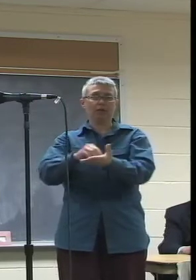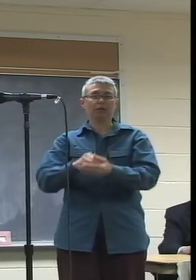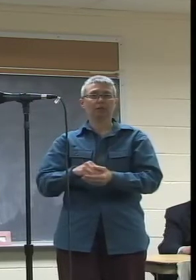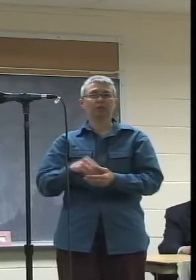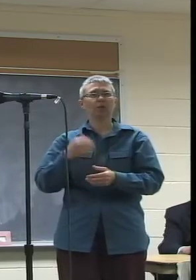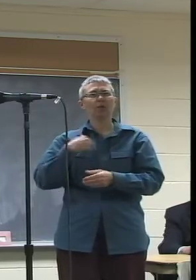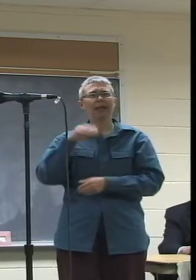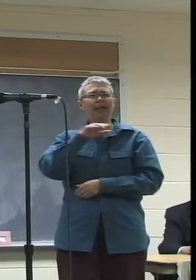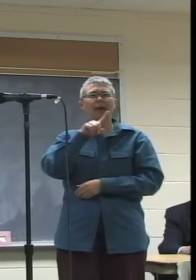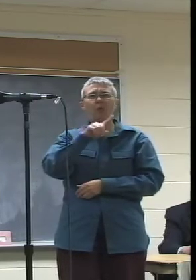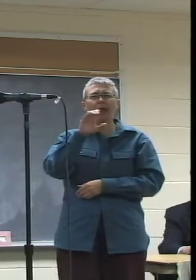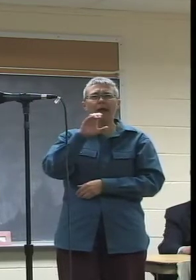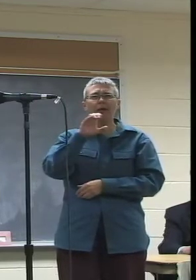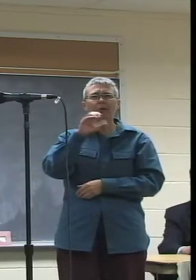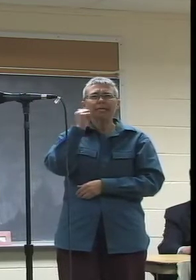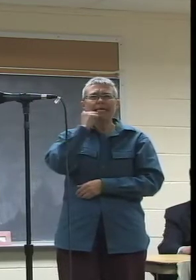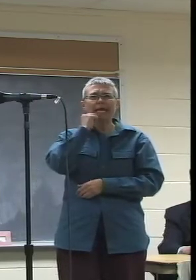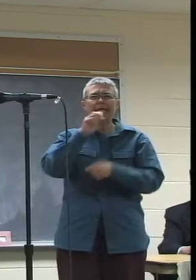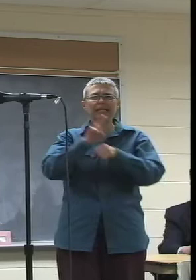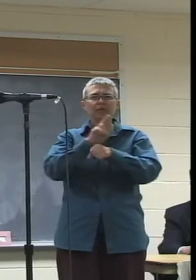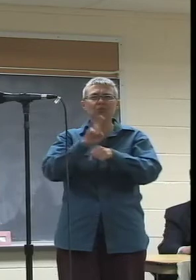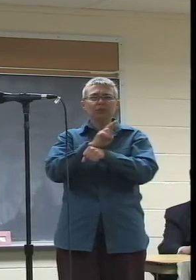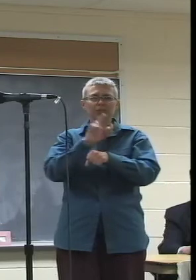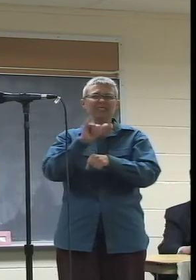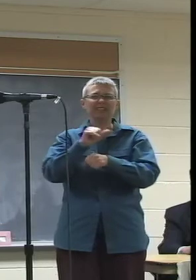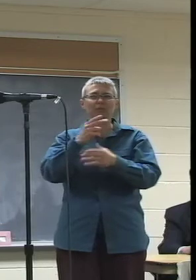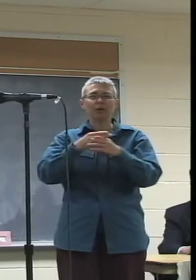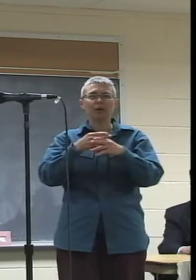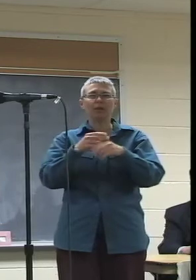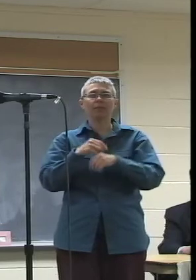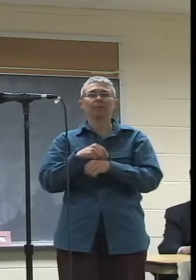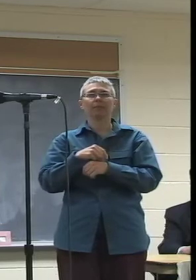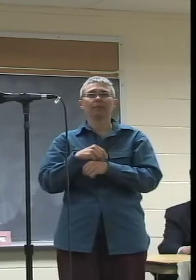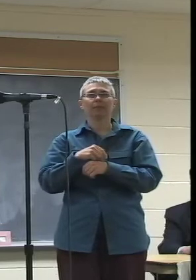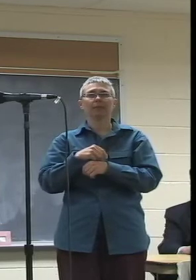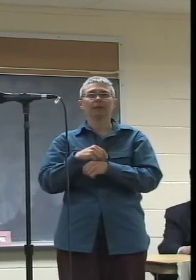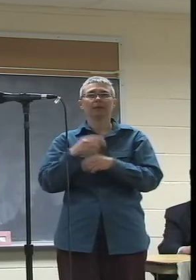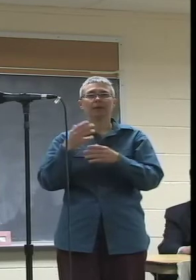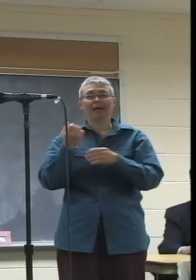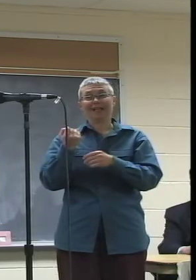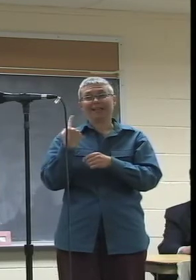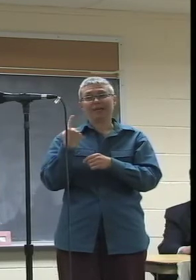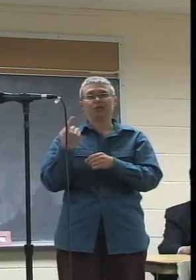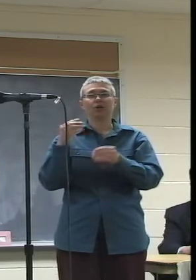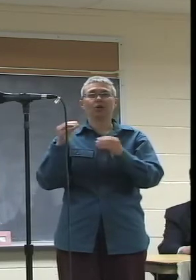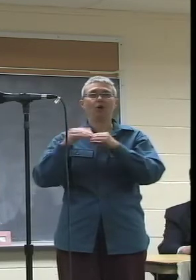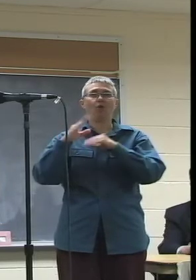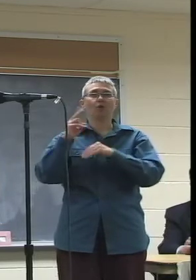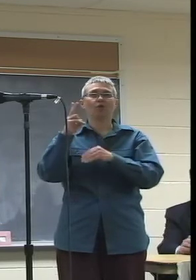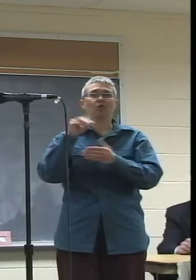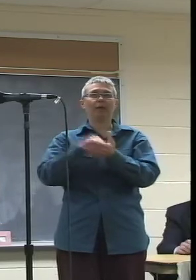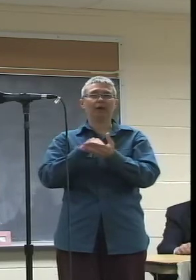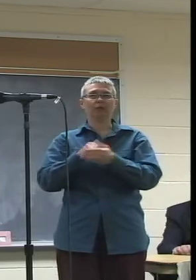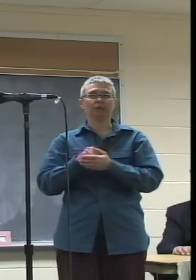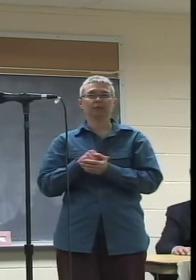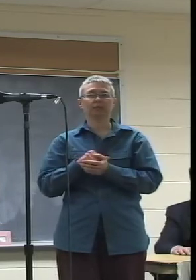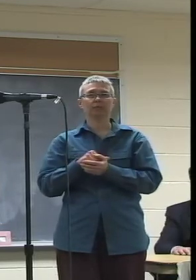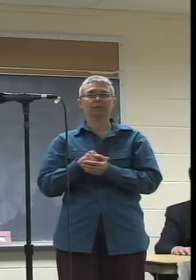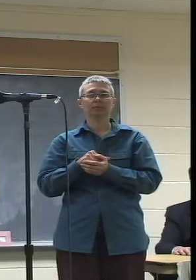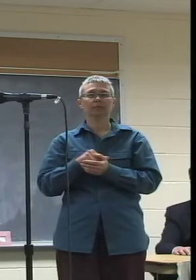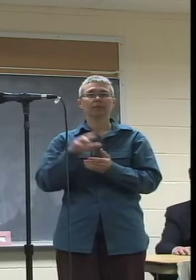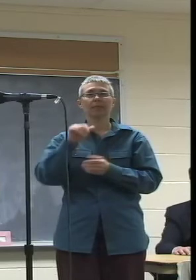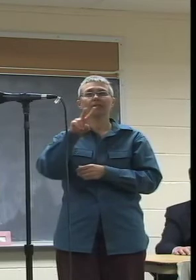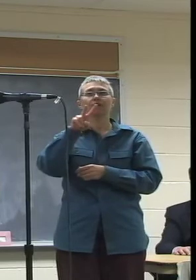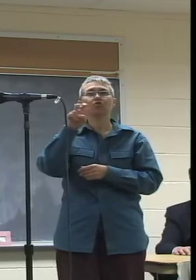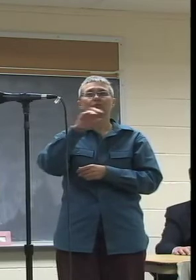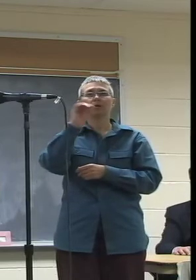had about 100 daily uses as we call them and over 2000 last year. So 2000. So that's 200%